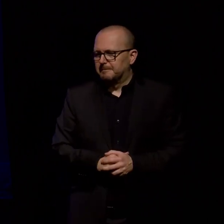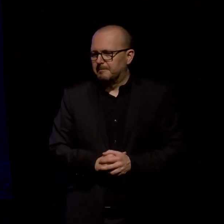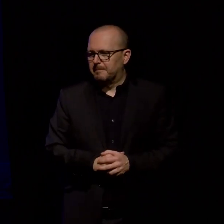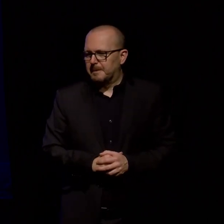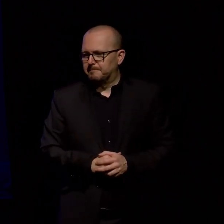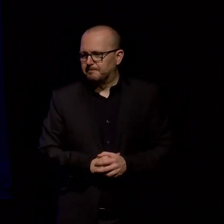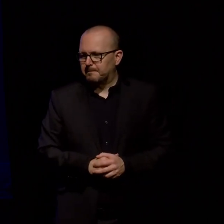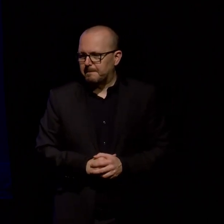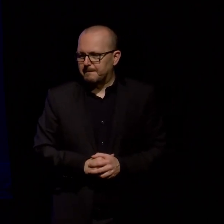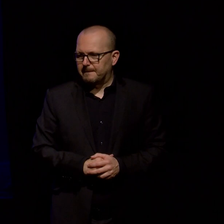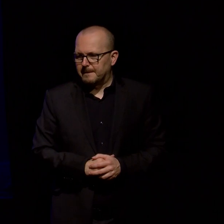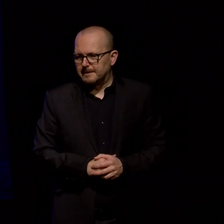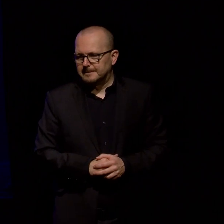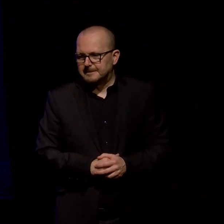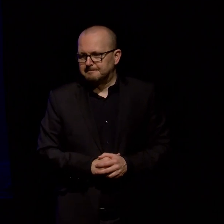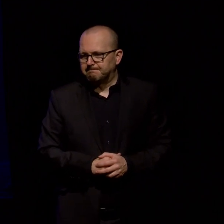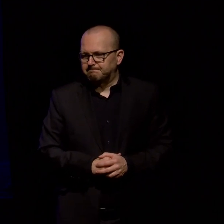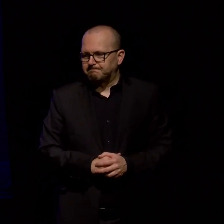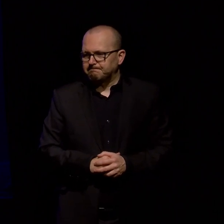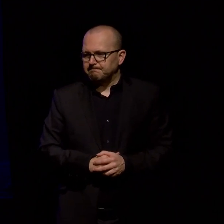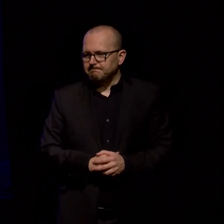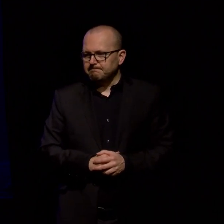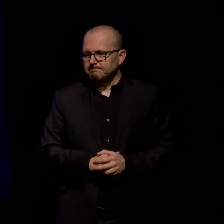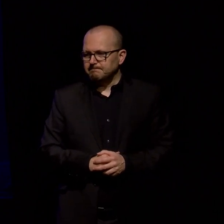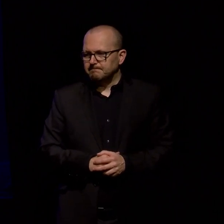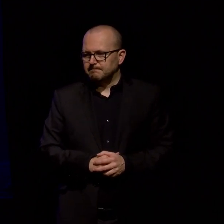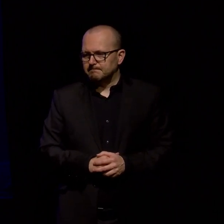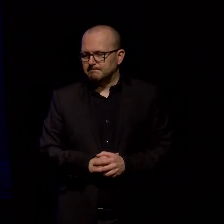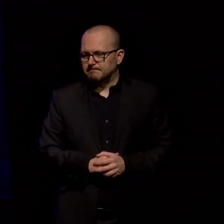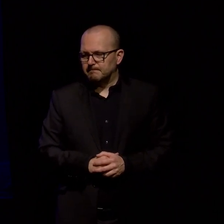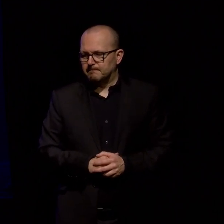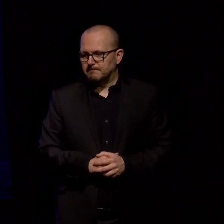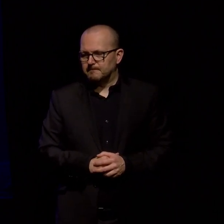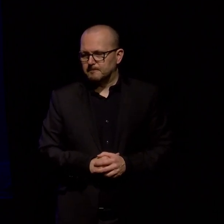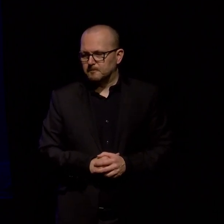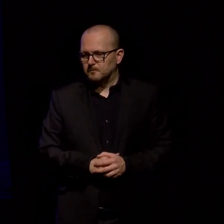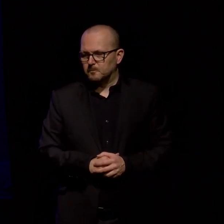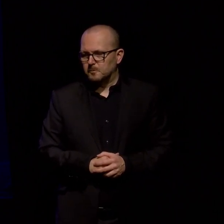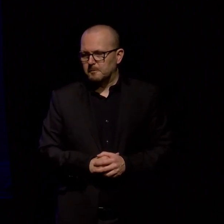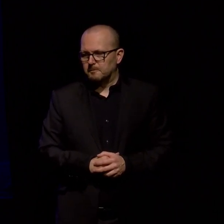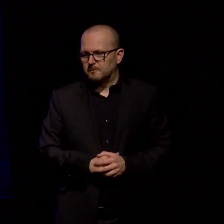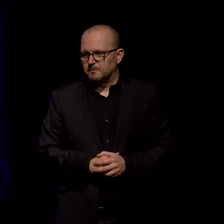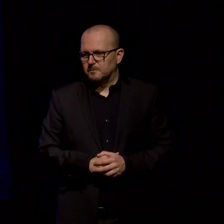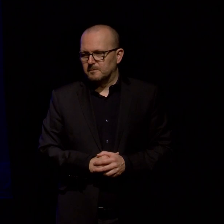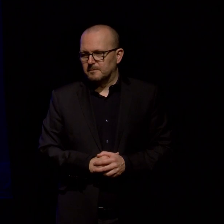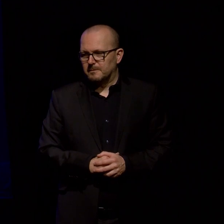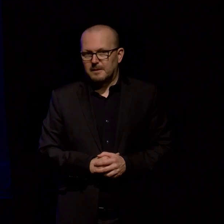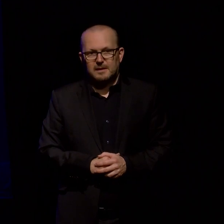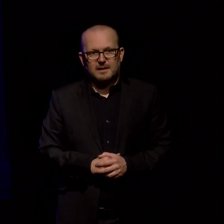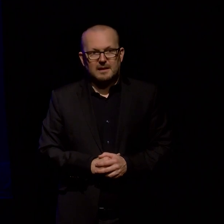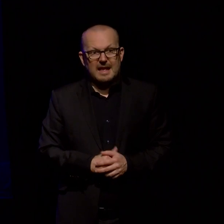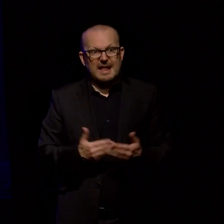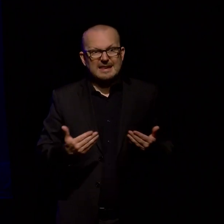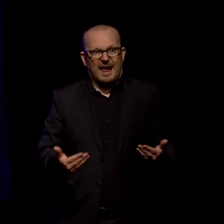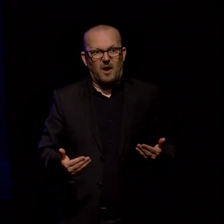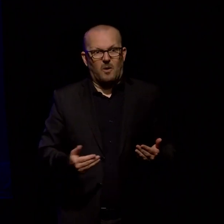and the Aotearoa song map when the trees matter more than the forest and this is where I run out of notes so